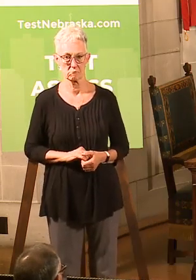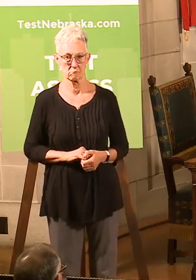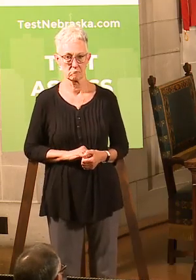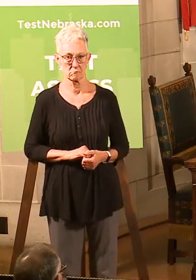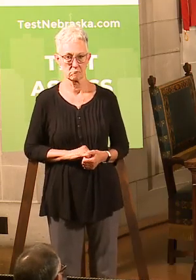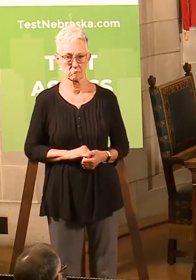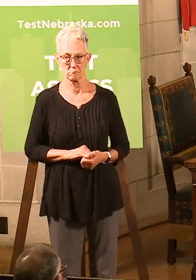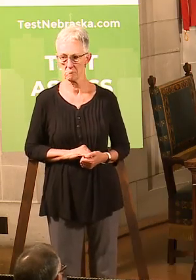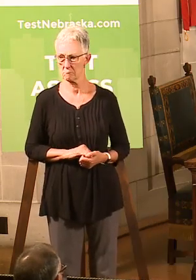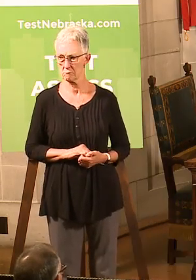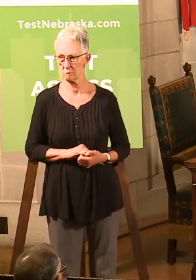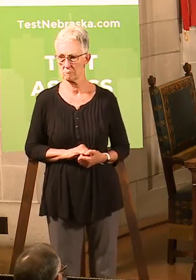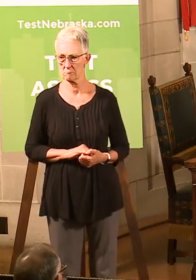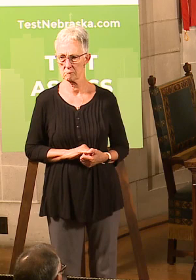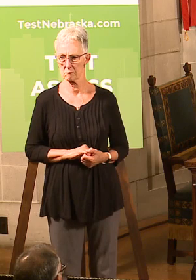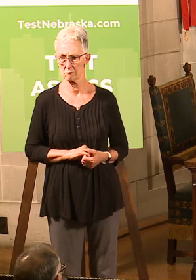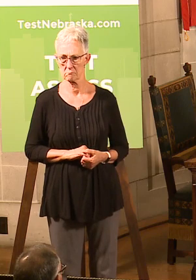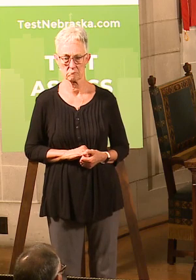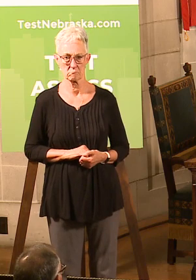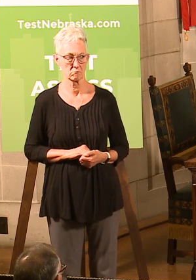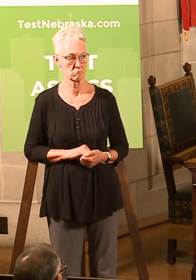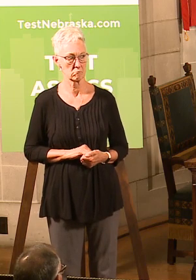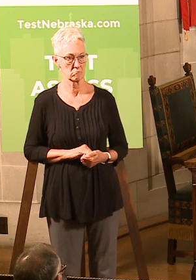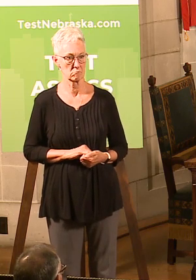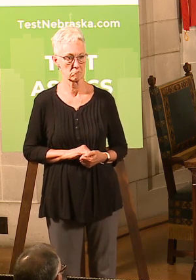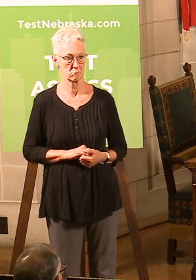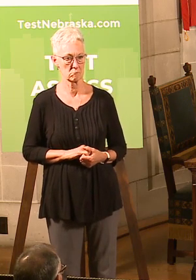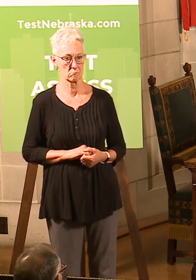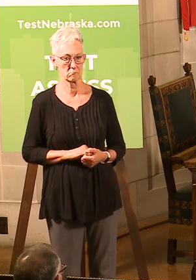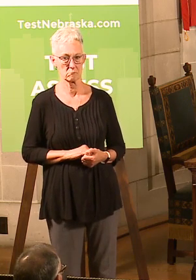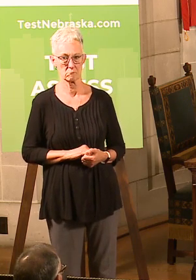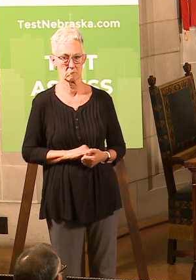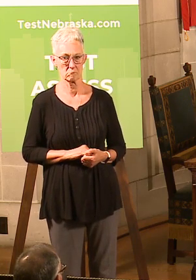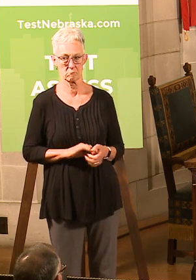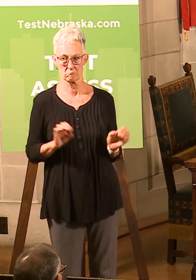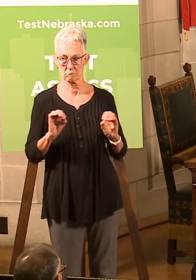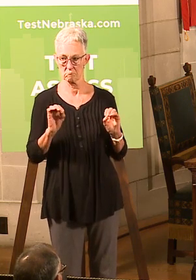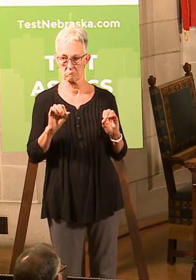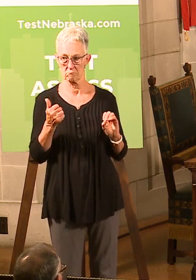Yeah. Oh, I'm sorry. thought you had a hand up over there. Anybody else?